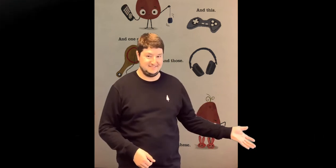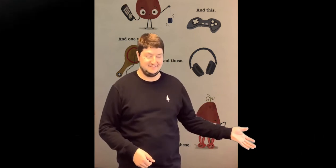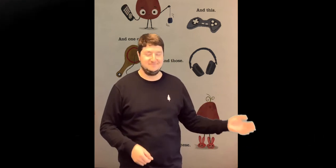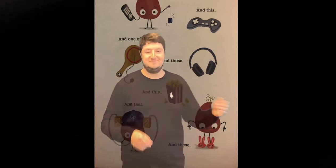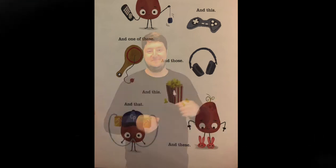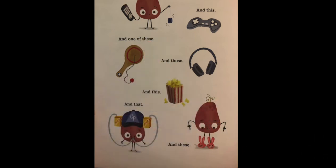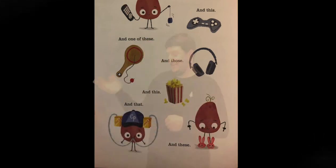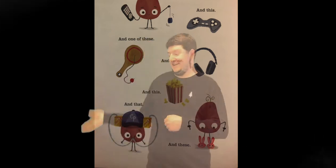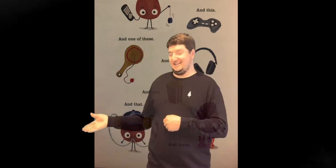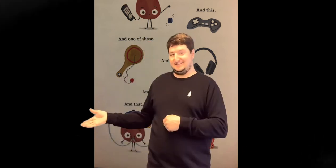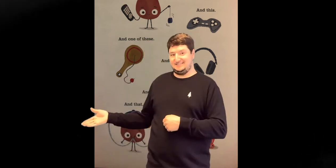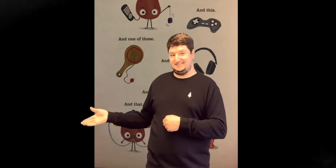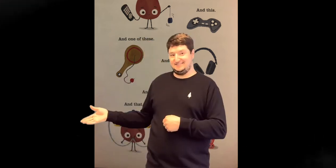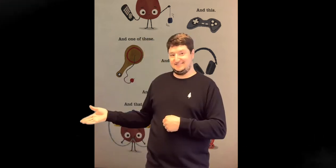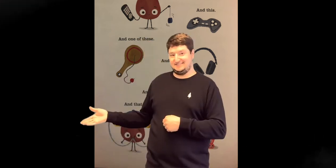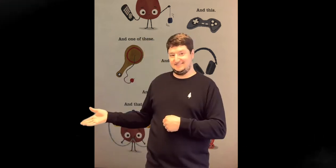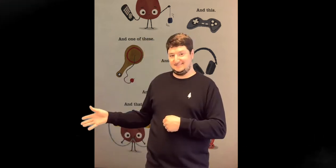And that